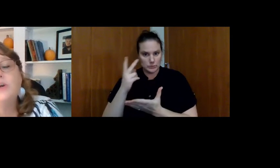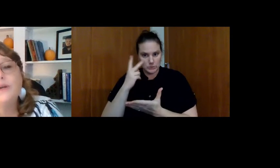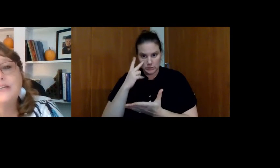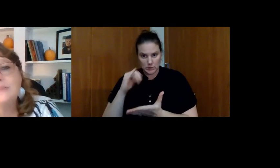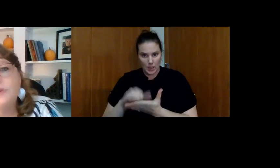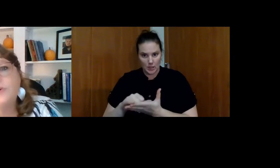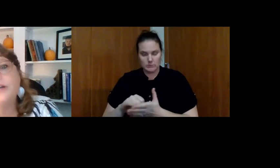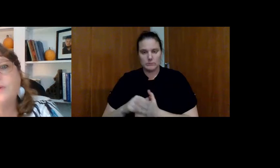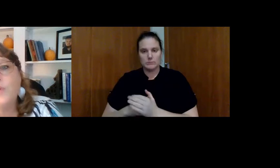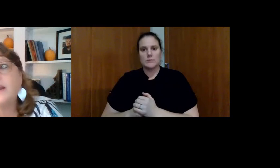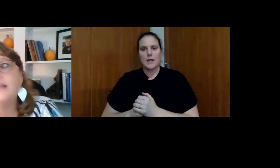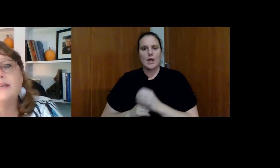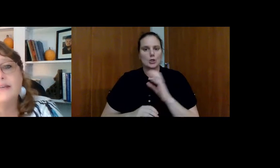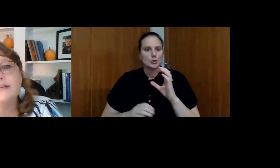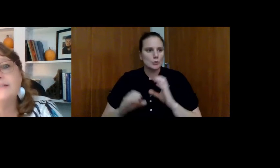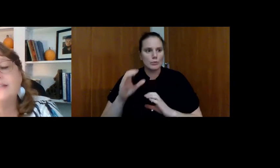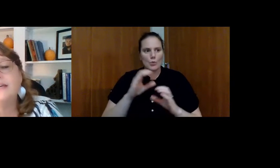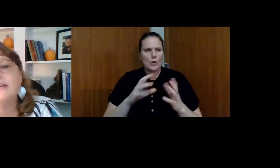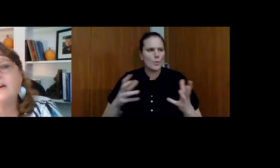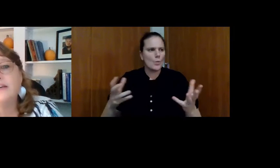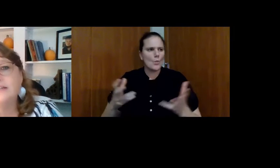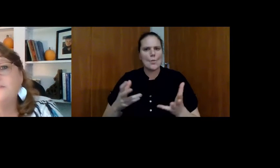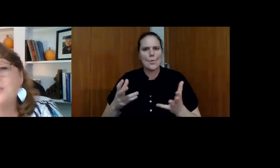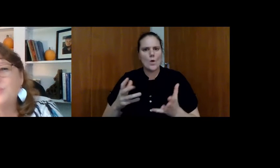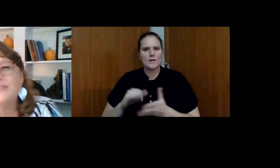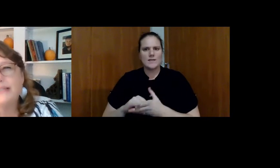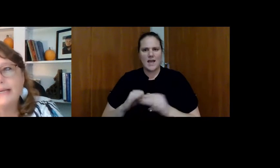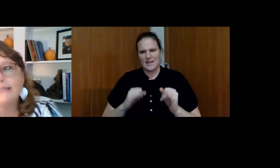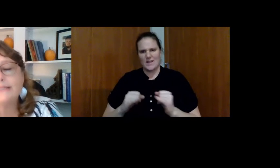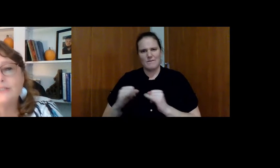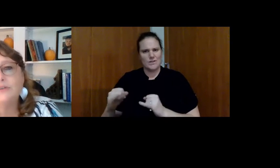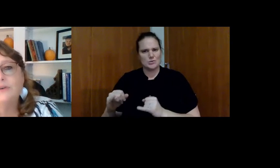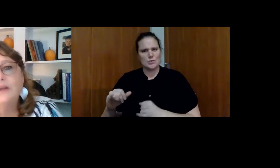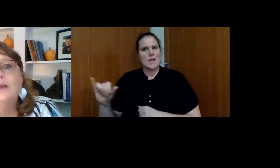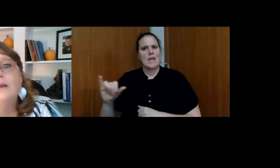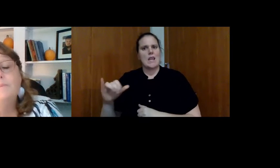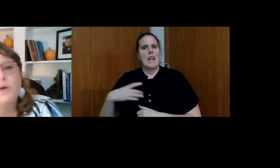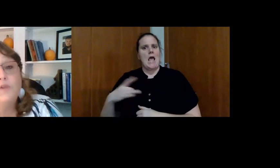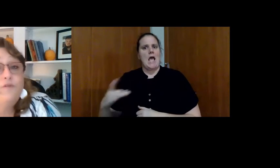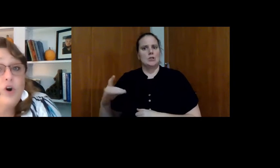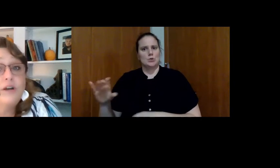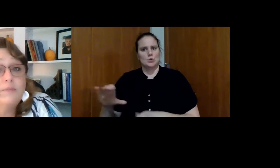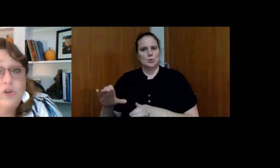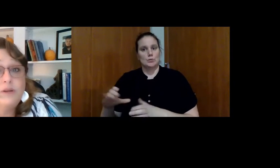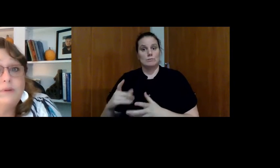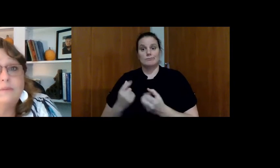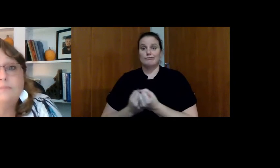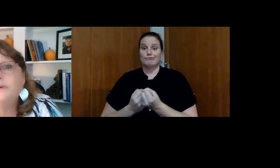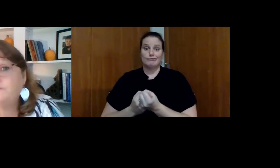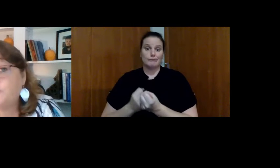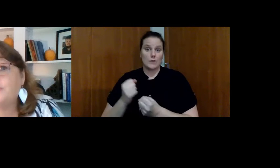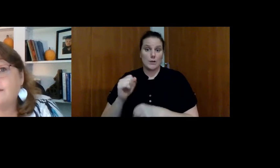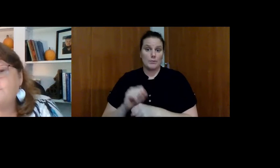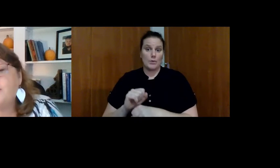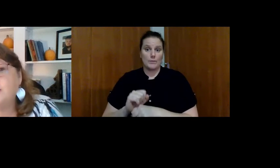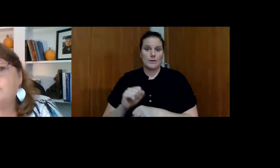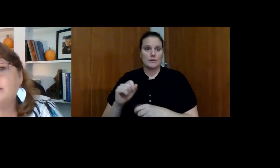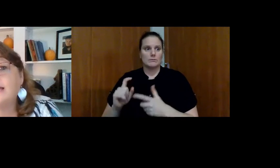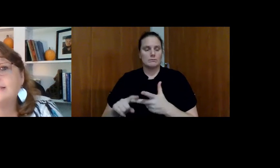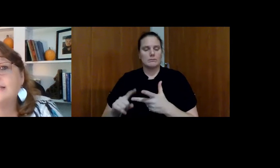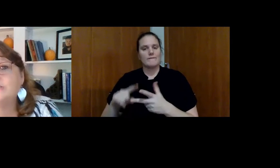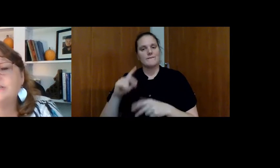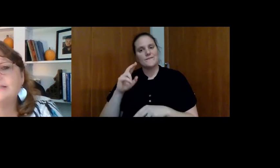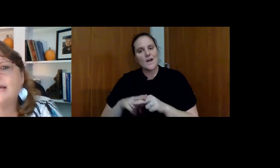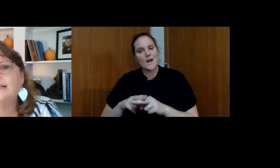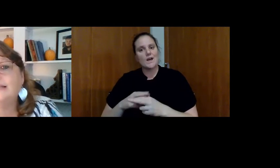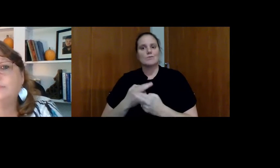So exploring what it is that our individuals like to do, both for employment, but for that fun and